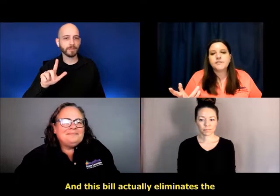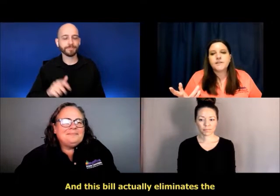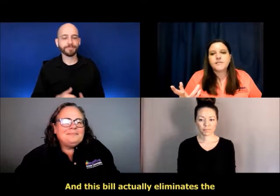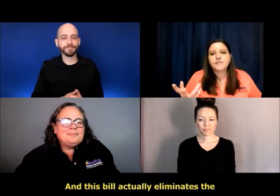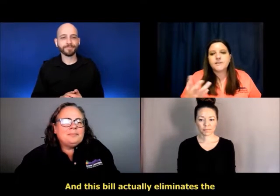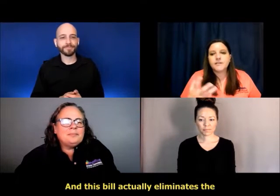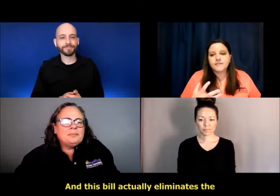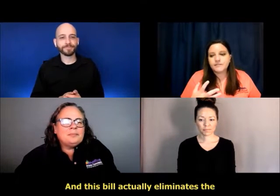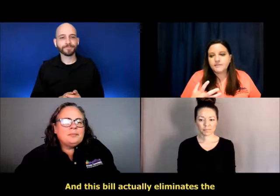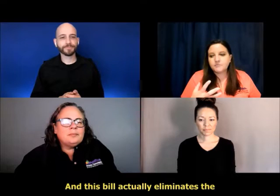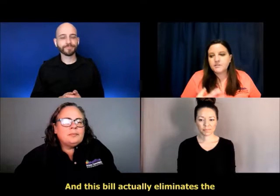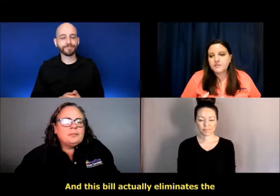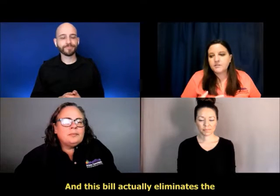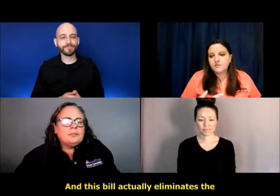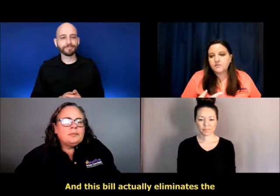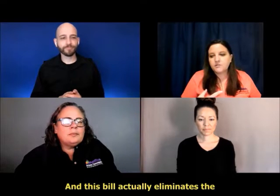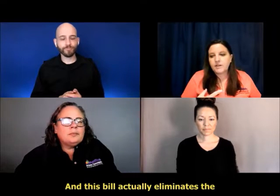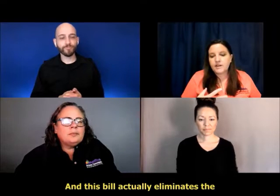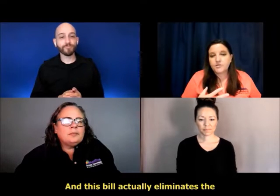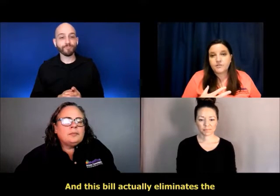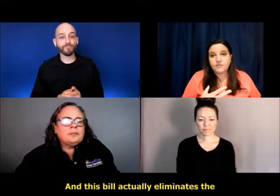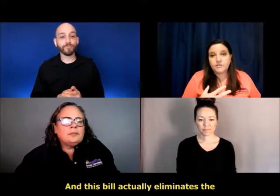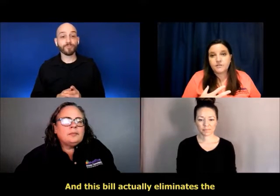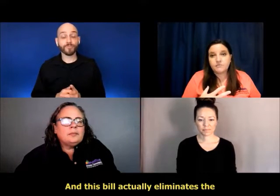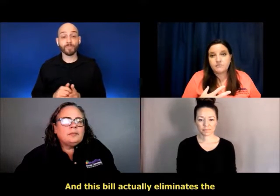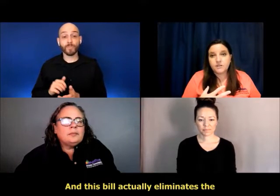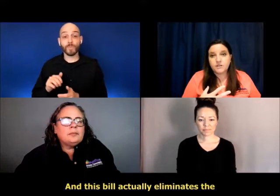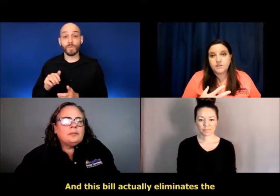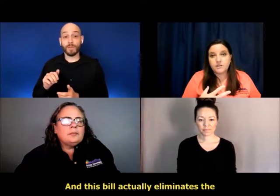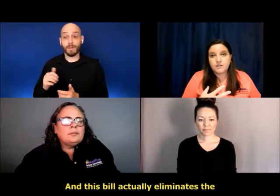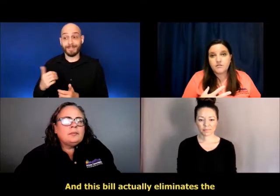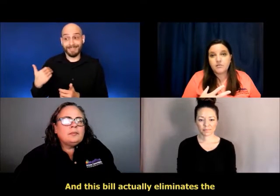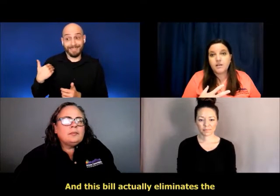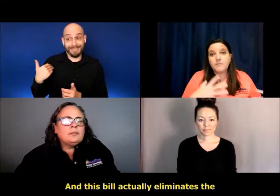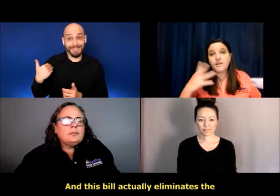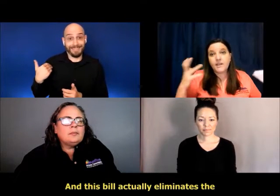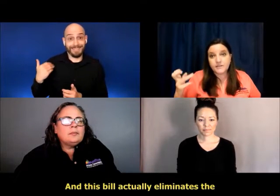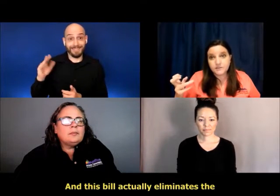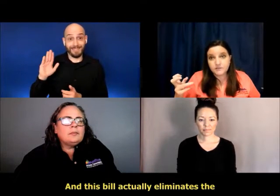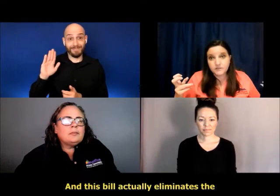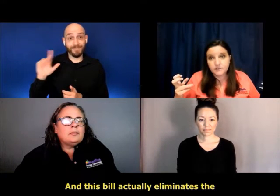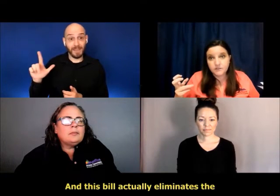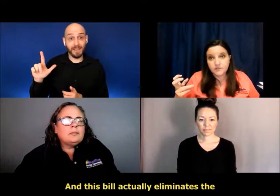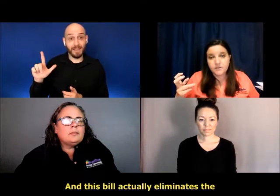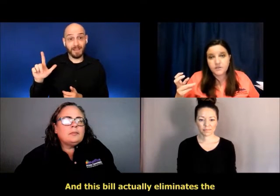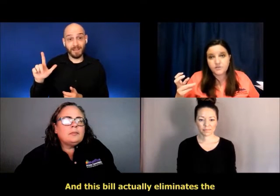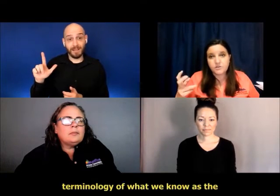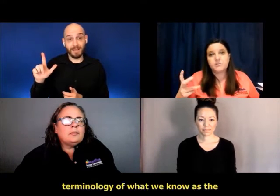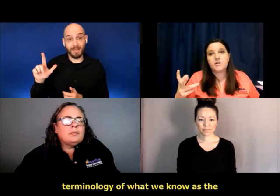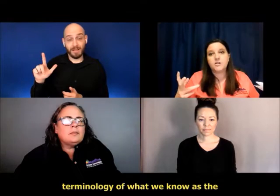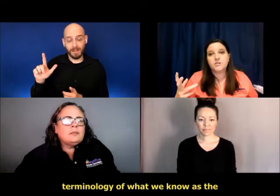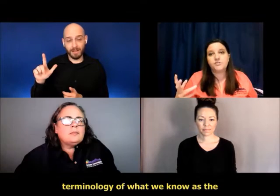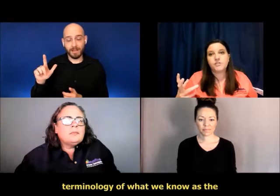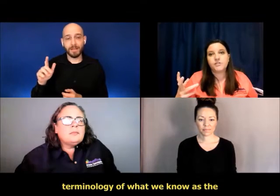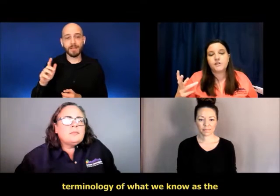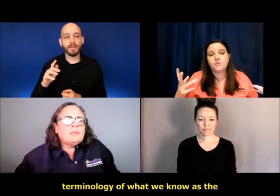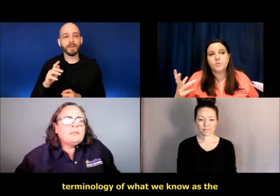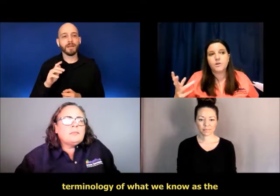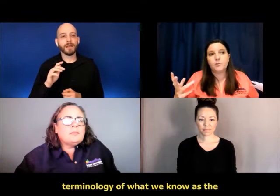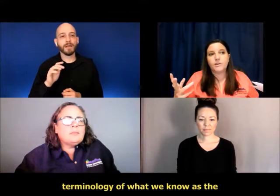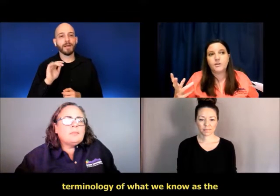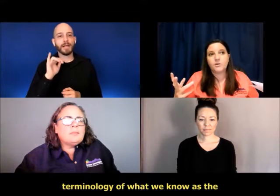And this bill actually eliminates the terminology